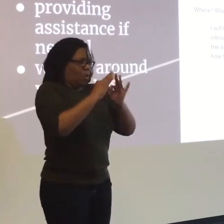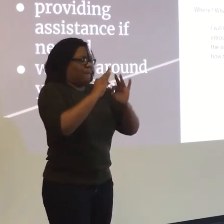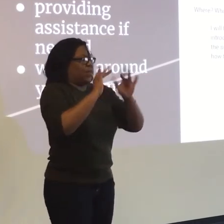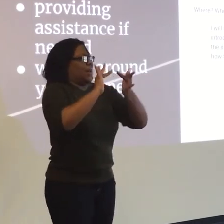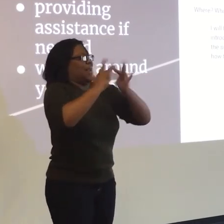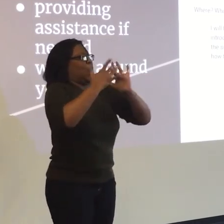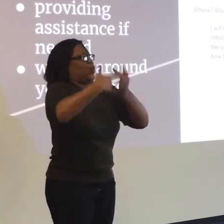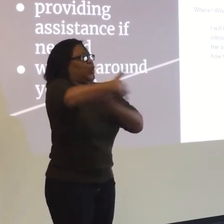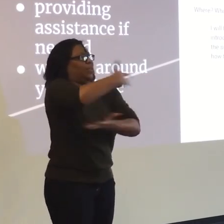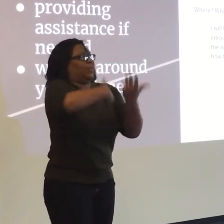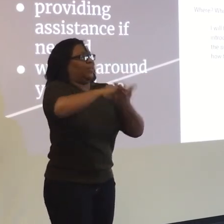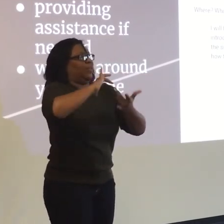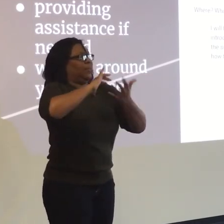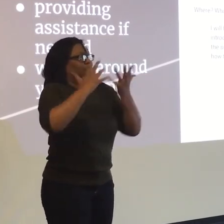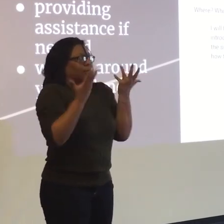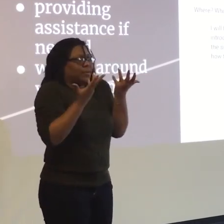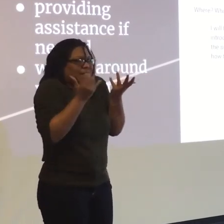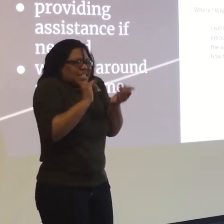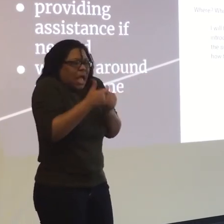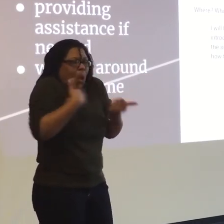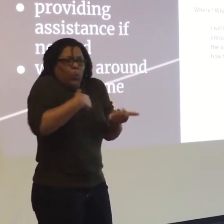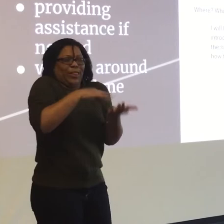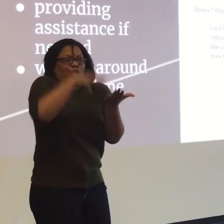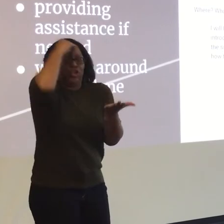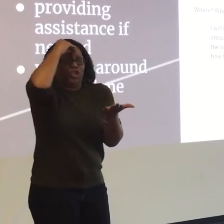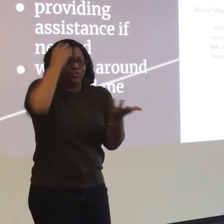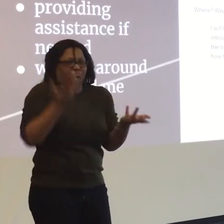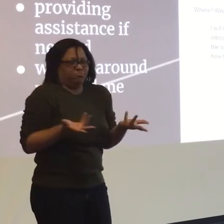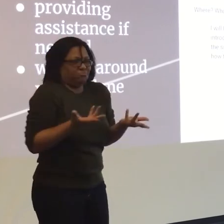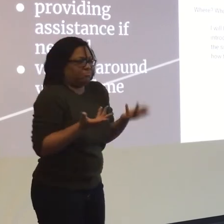That's all the of networking. That's how we learn.